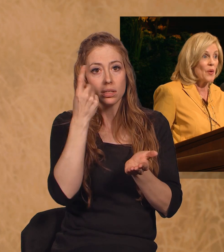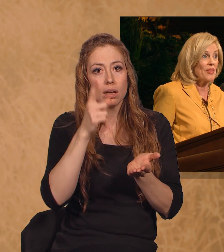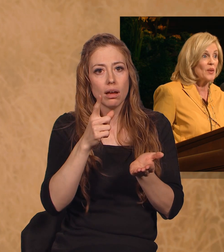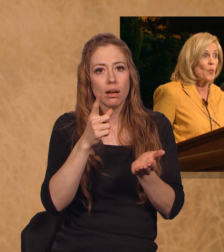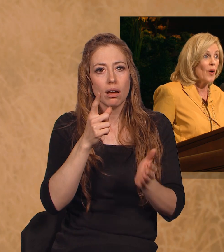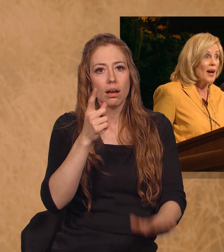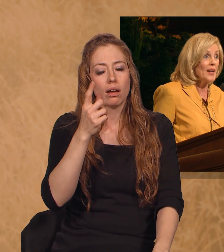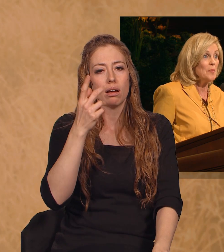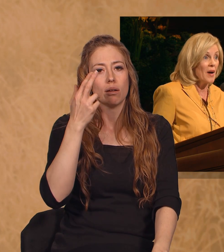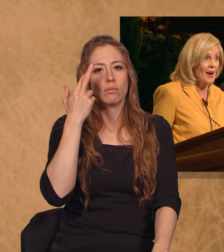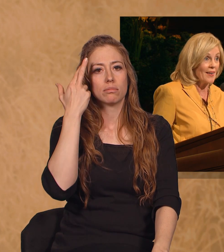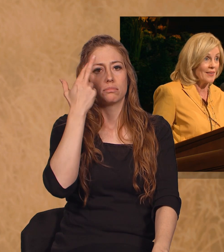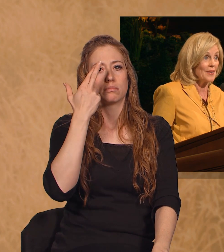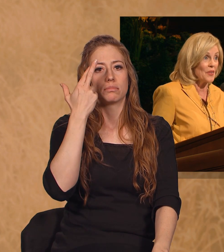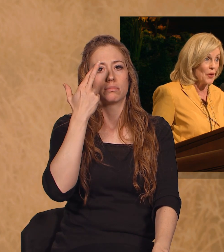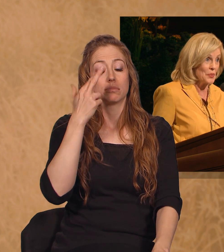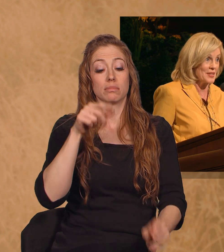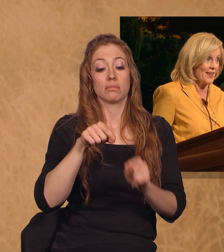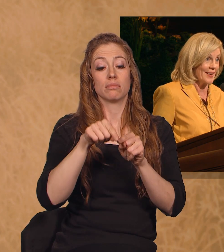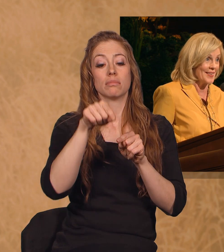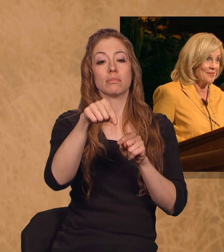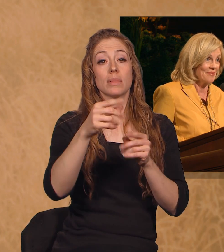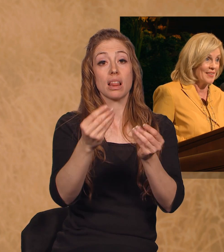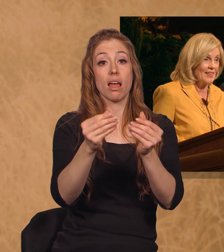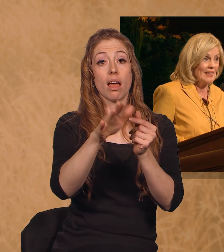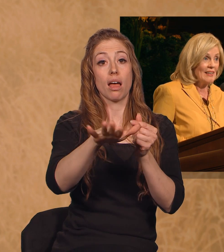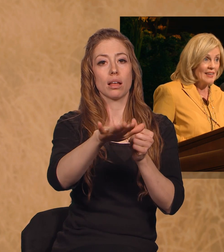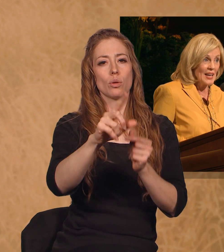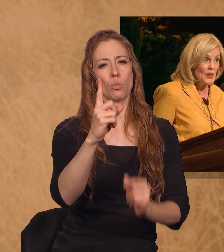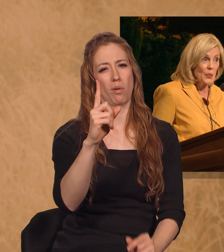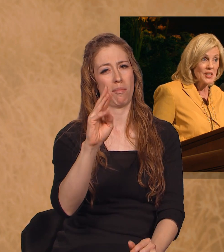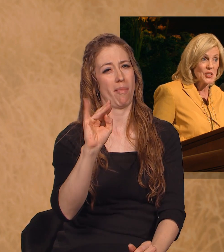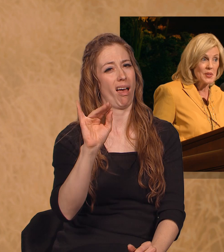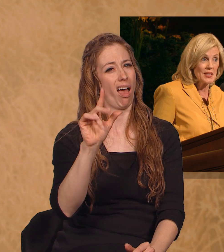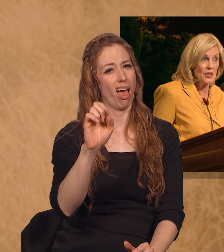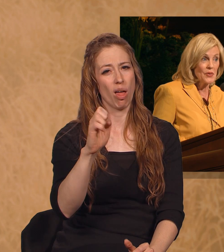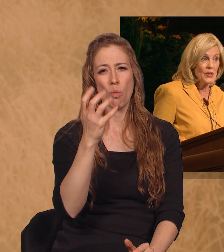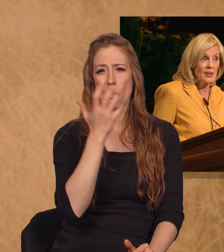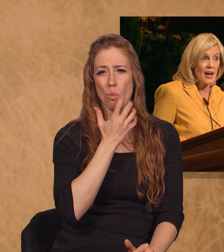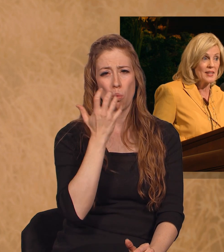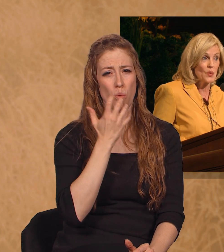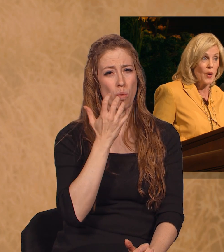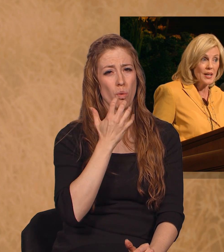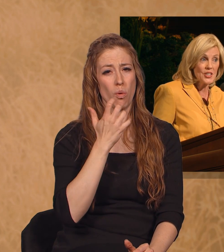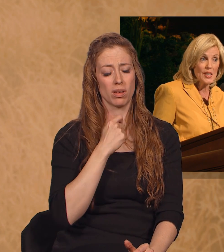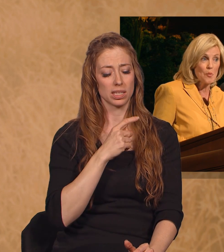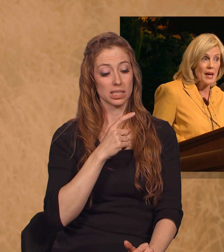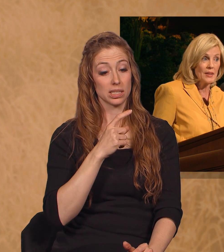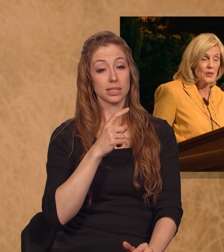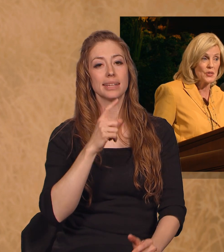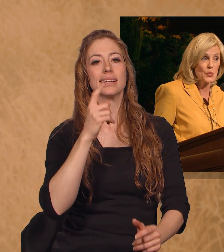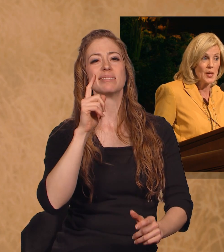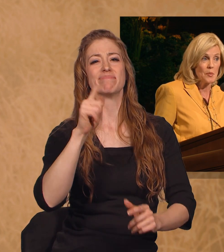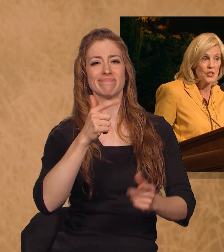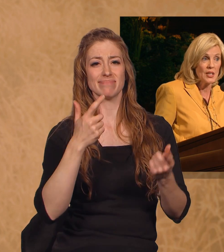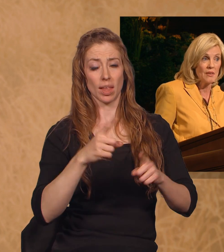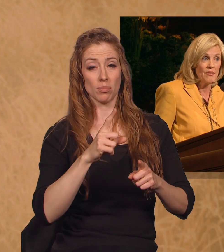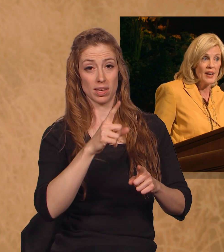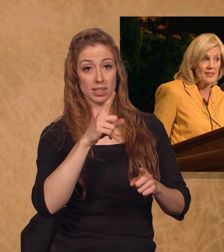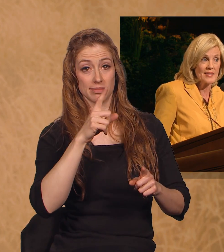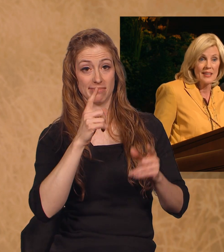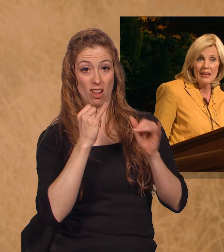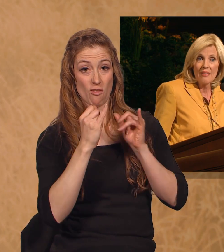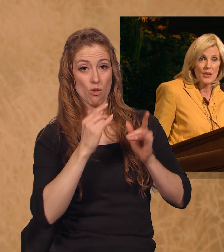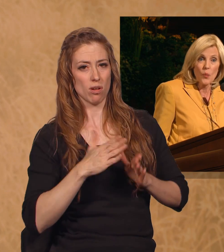within one mile of the coastline. Later, when she was interviewed and asked why she had abandoned her swim, she